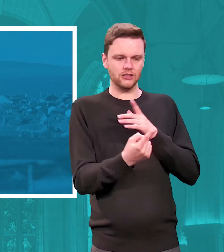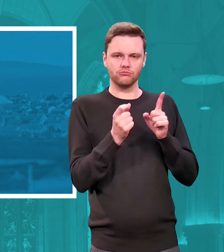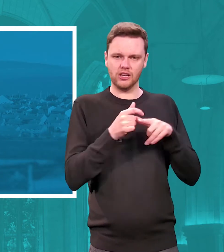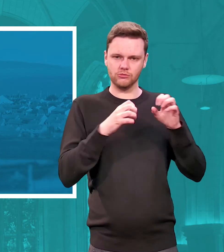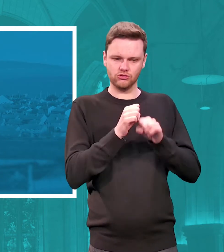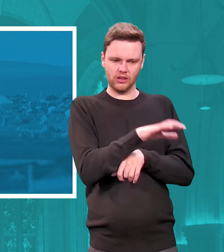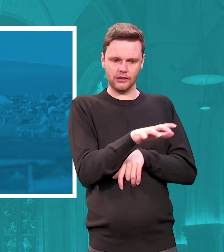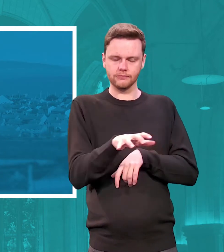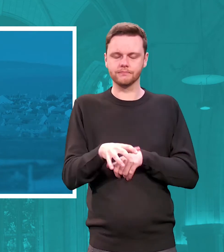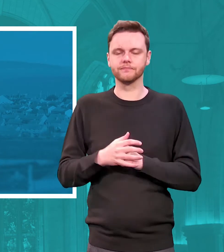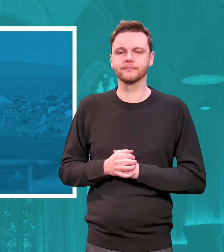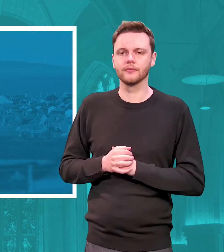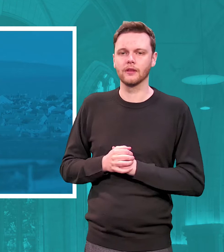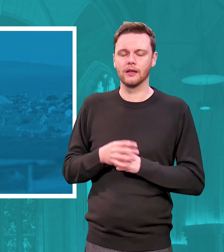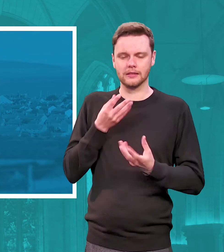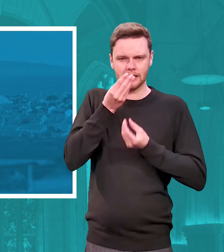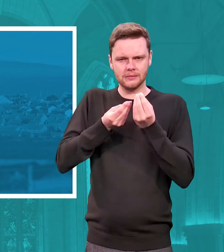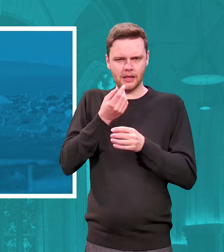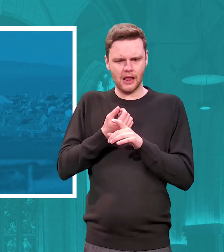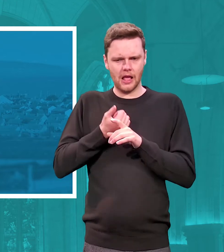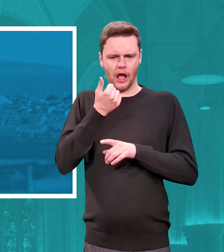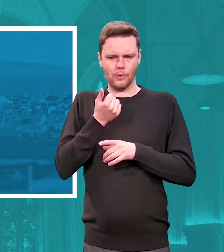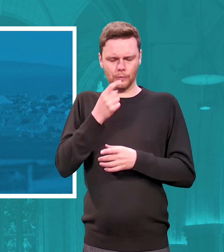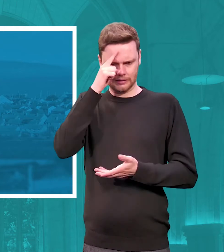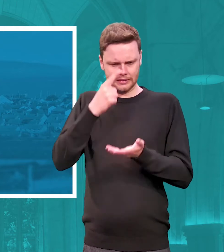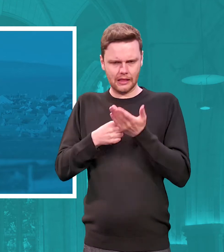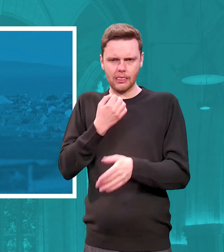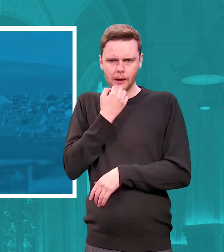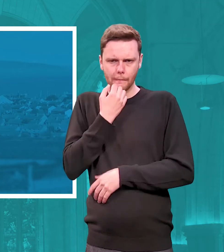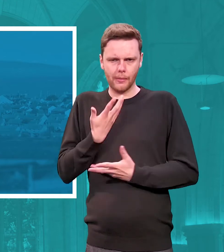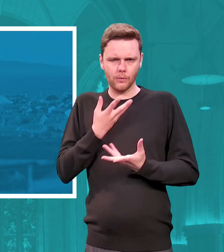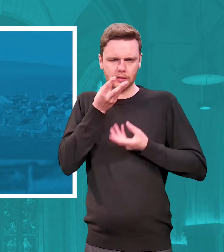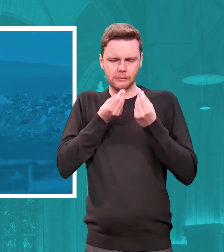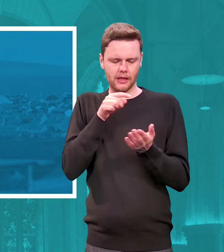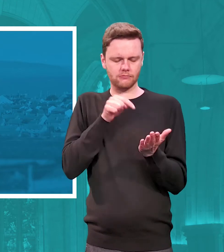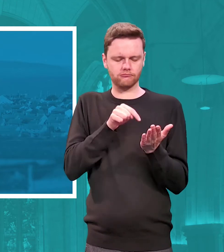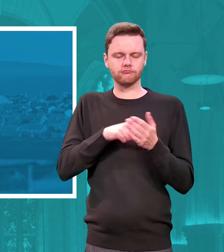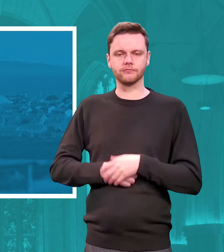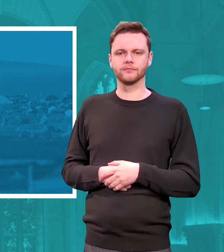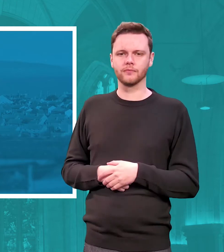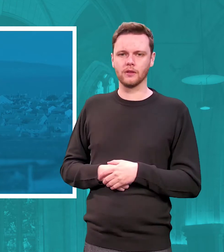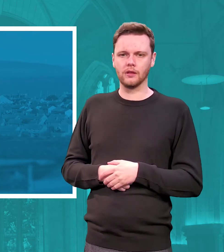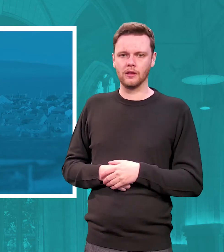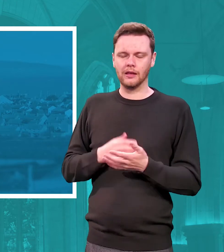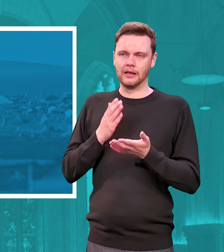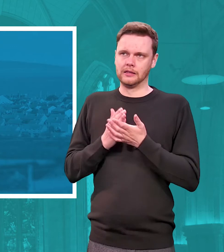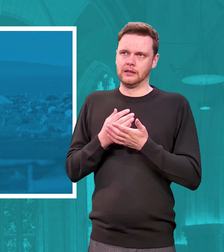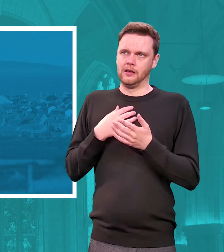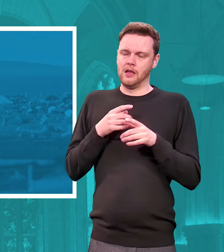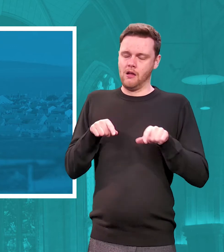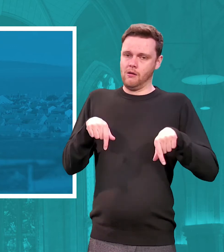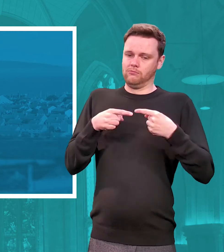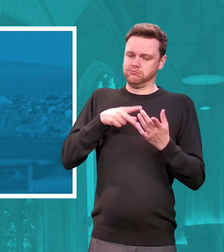explanation of how we arrived at these numbers it makes for challenging reading